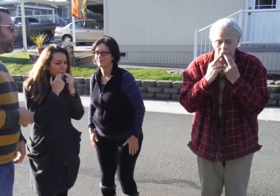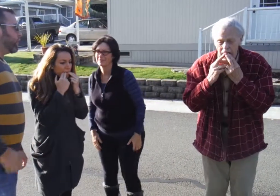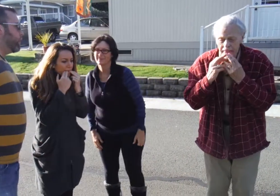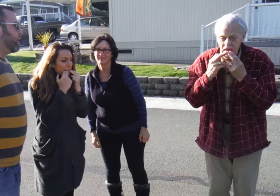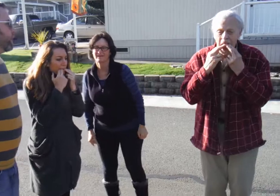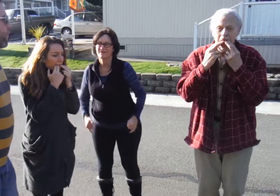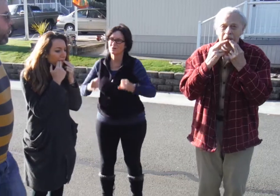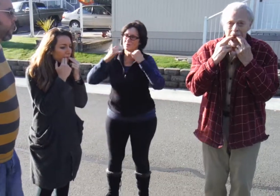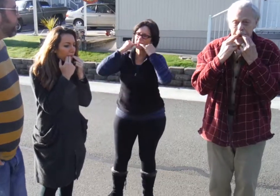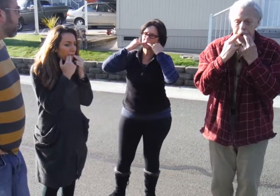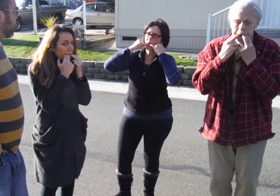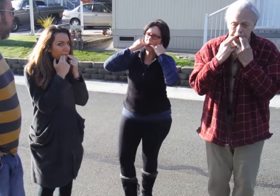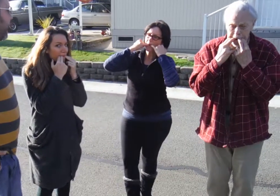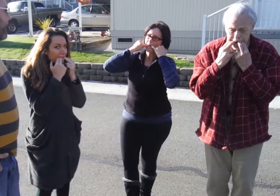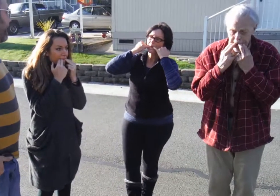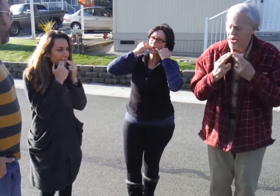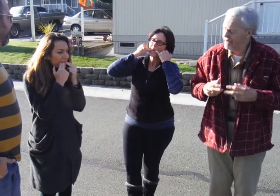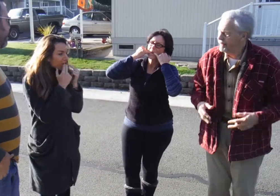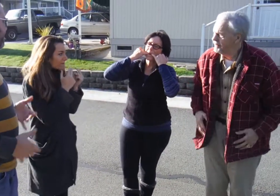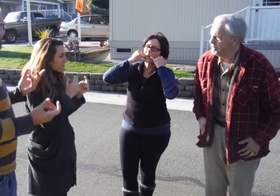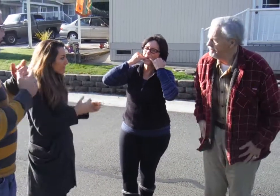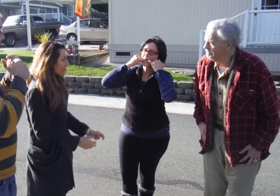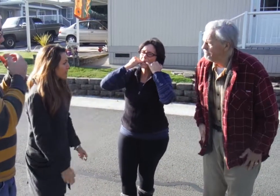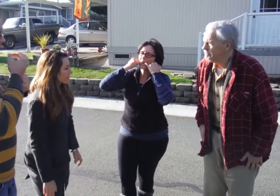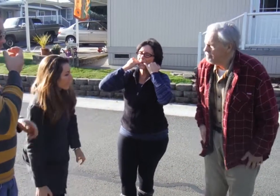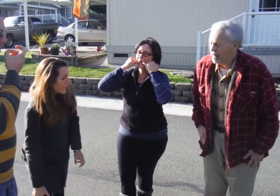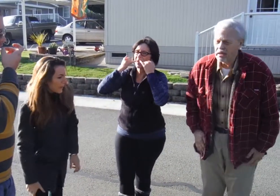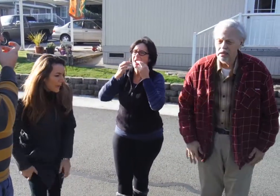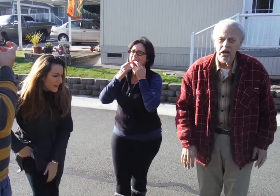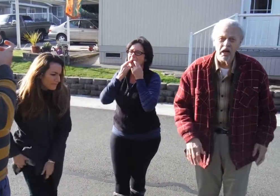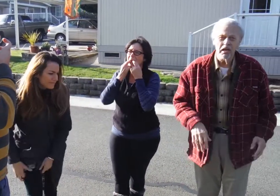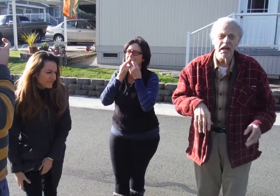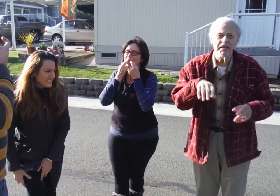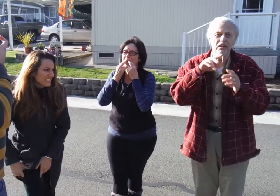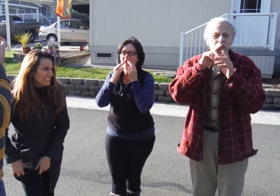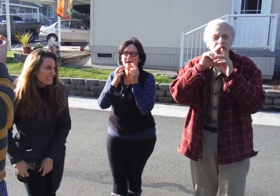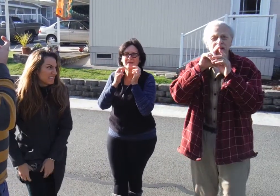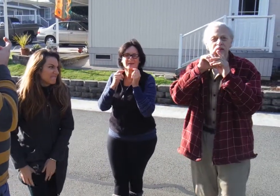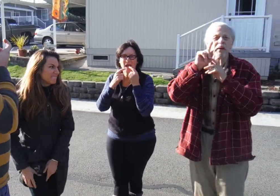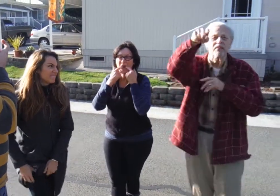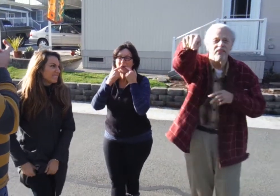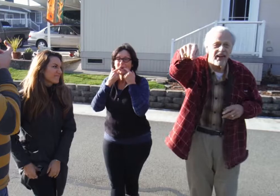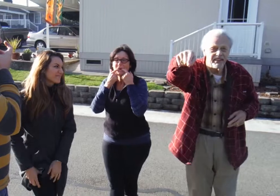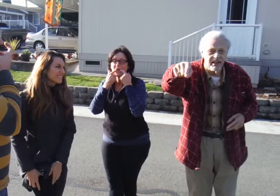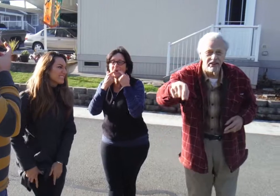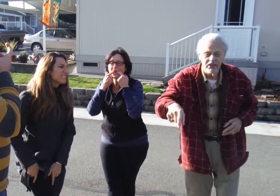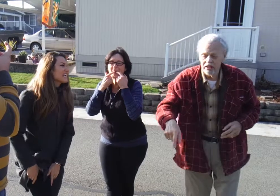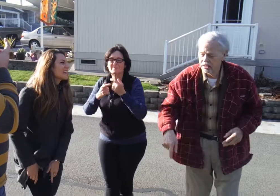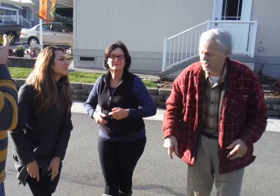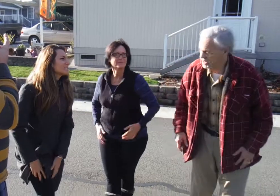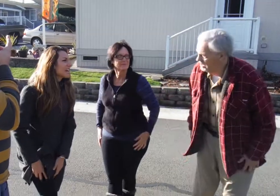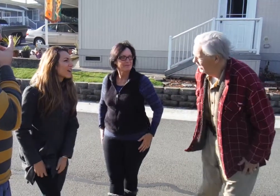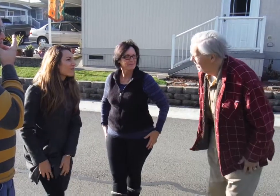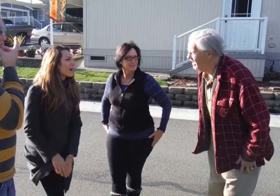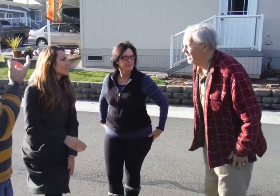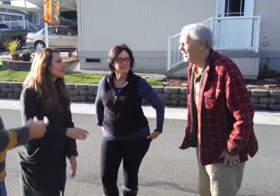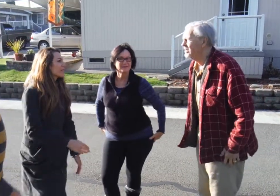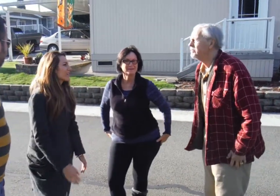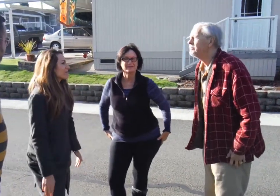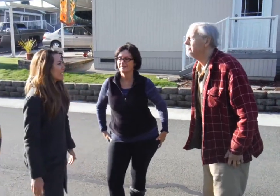Oh, boy. Are you doing this now? I know. I like you doing the spit for myself. Yeah, you did that right directly on my...